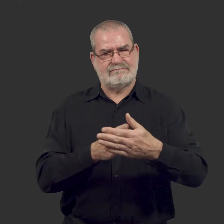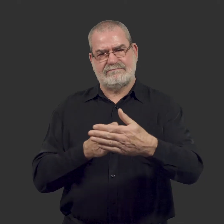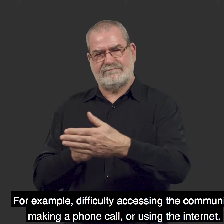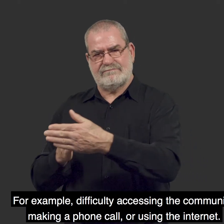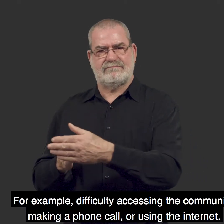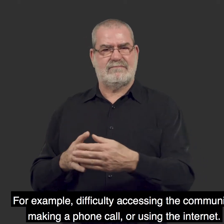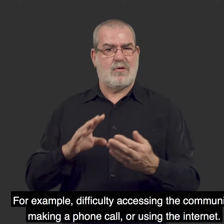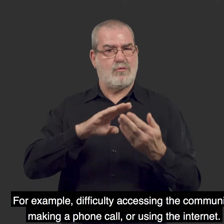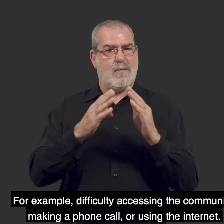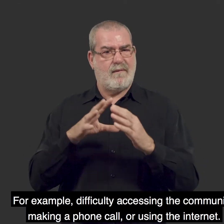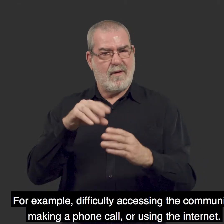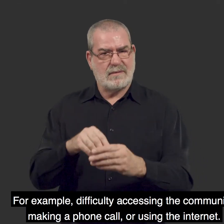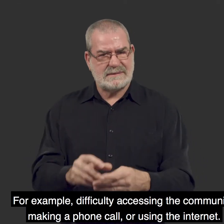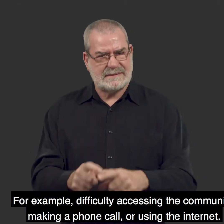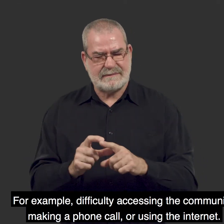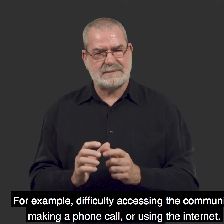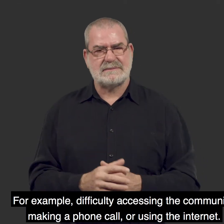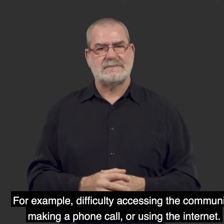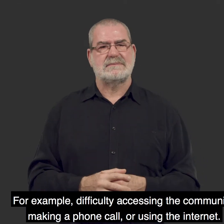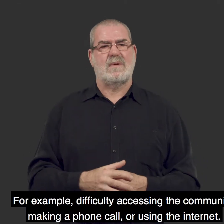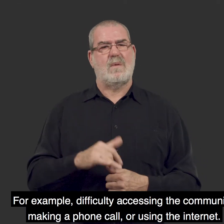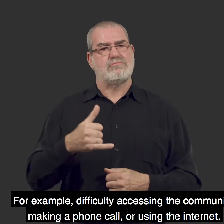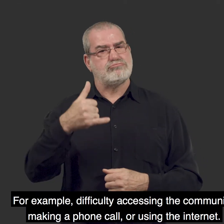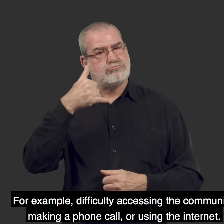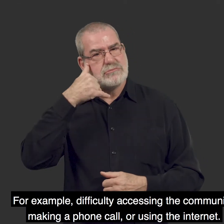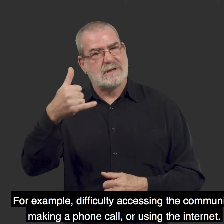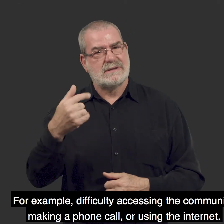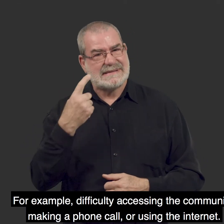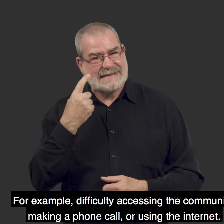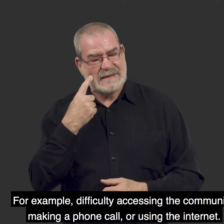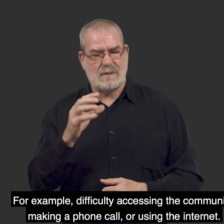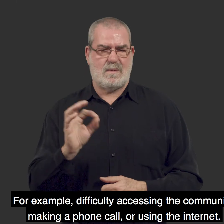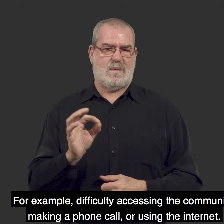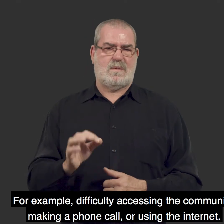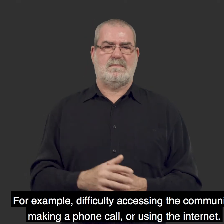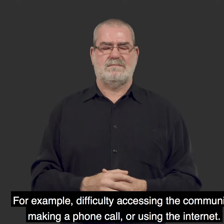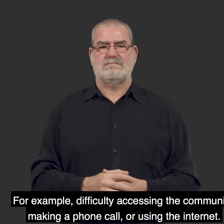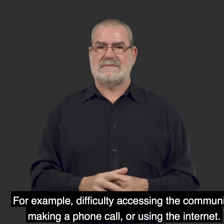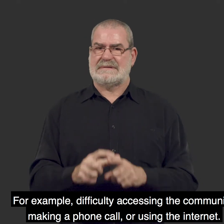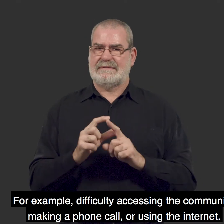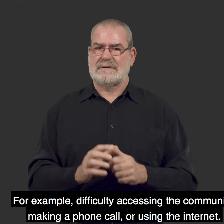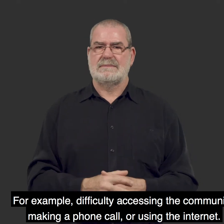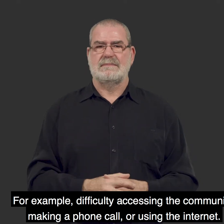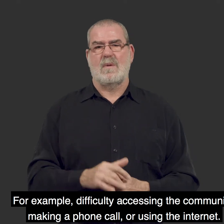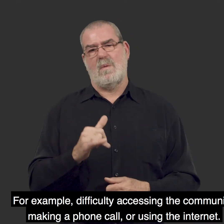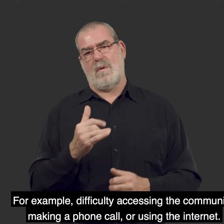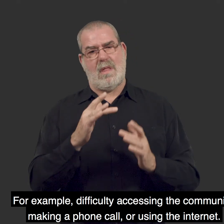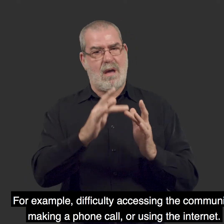For example, difficulty accessing the community, making a phone call or using the internet.